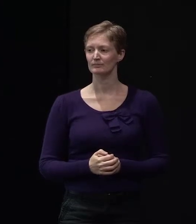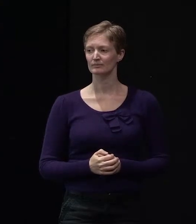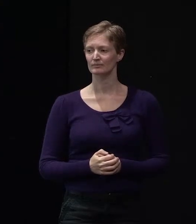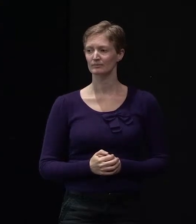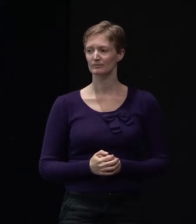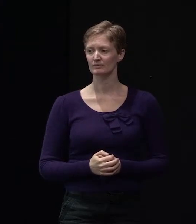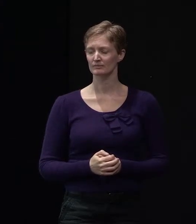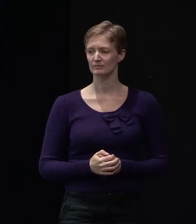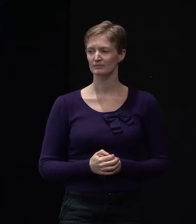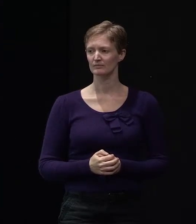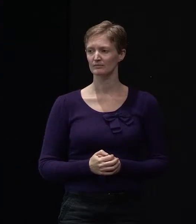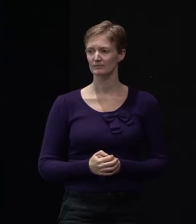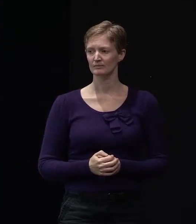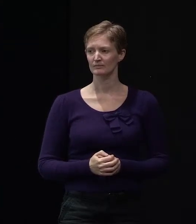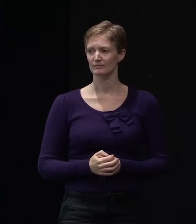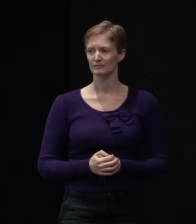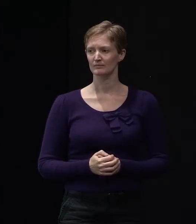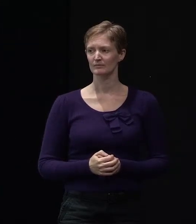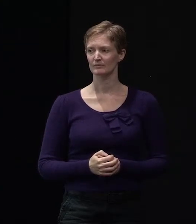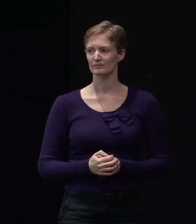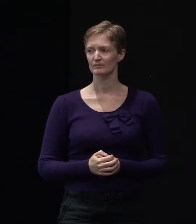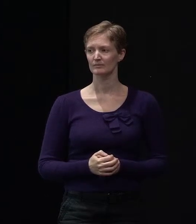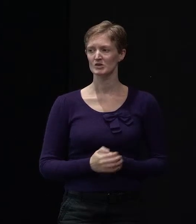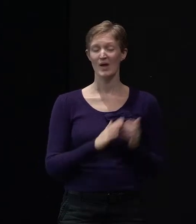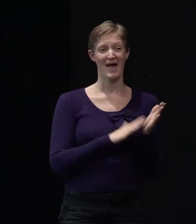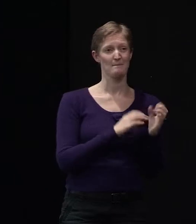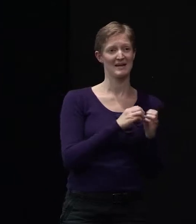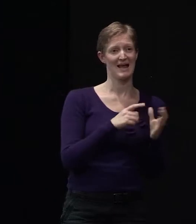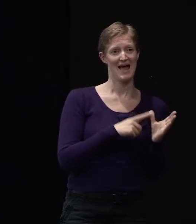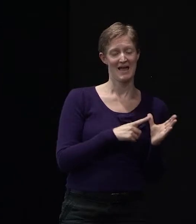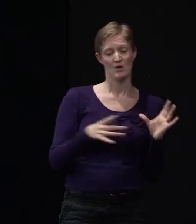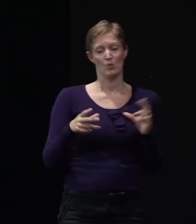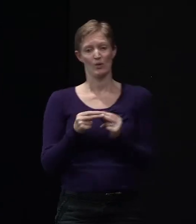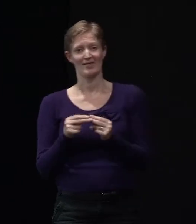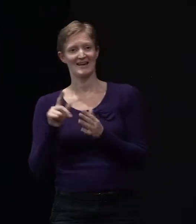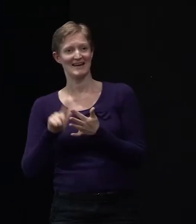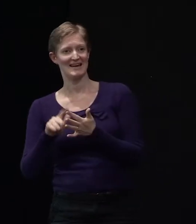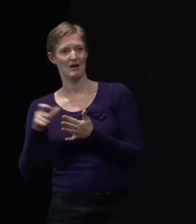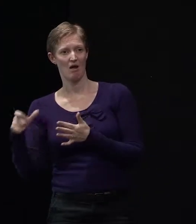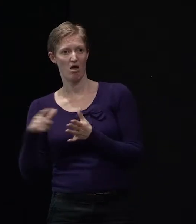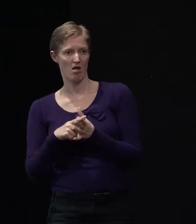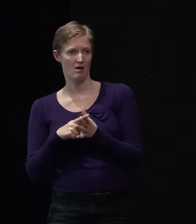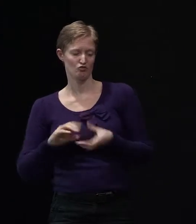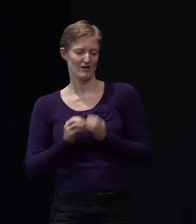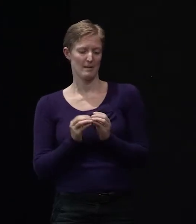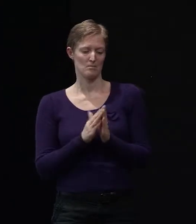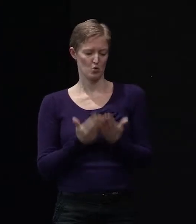And as I mentioned there, the ECA and MBIE have produced guidance on how to insulate the house from the inside.